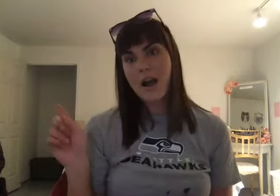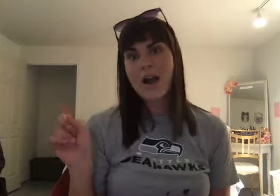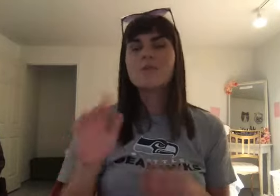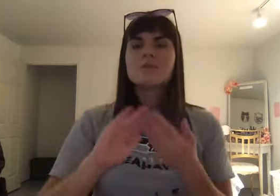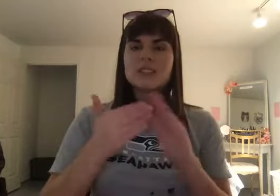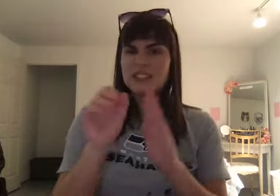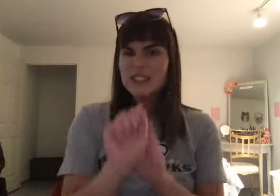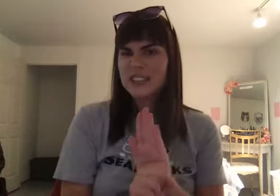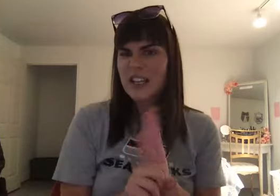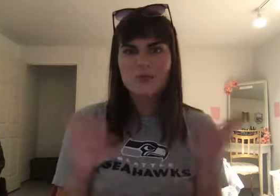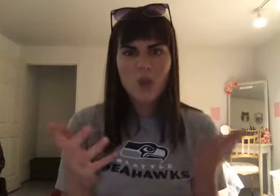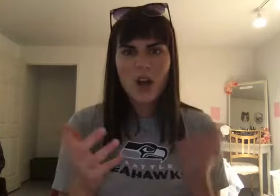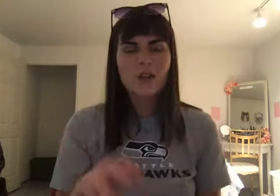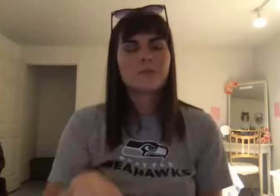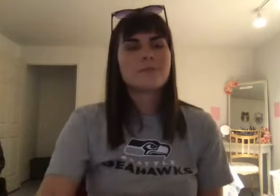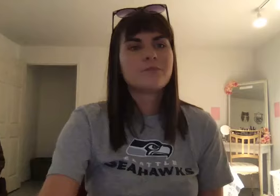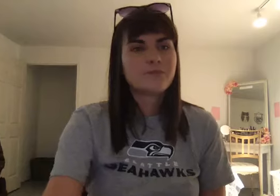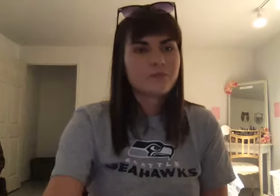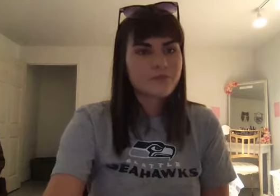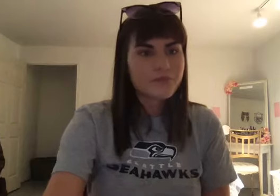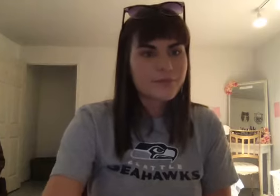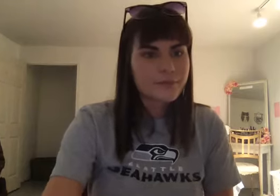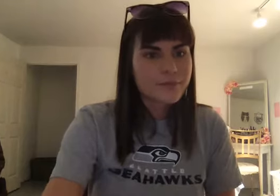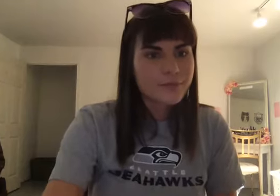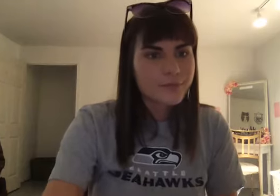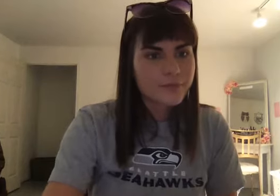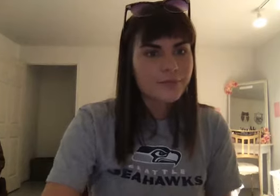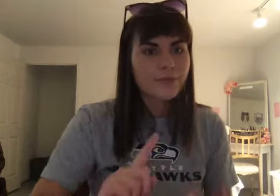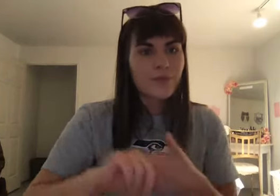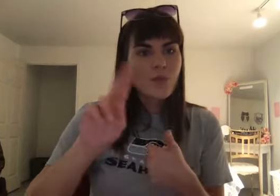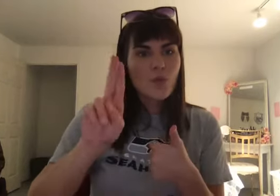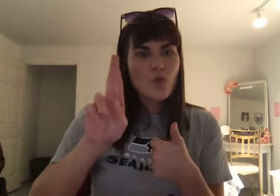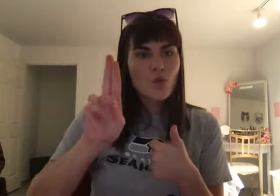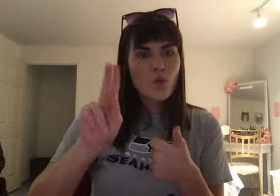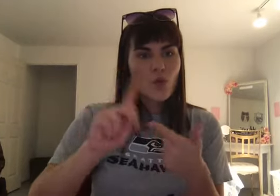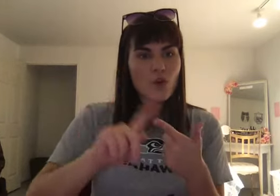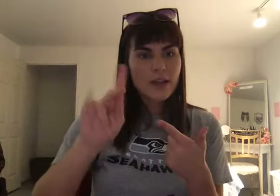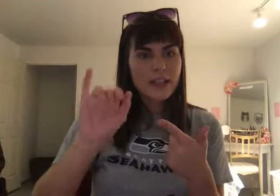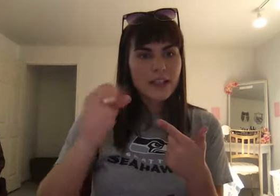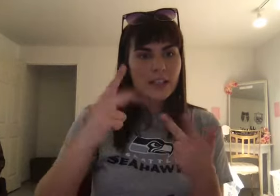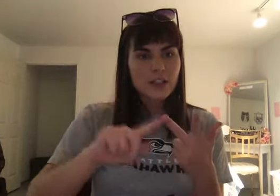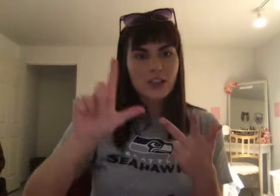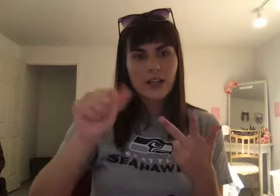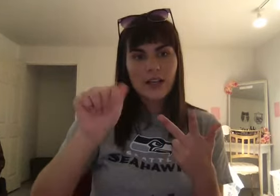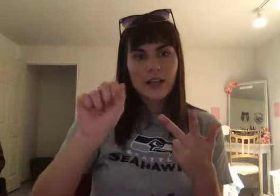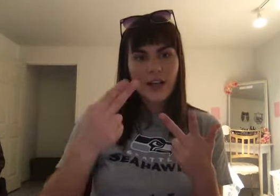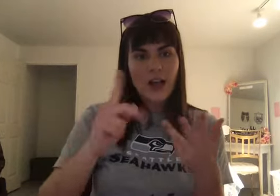were. Like Uruk, Kish, Lagash, Rumah, and Ur. In fact, Ur was one of the largest of these